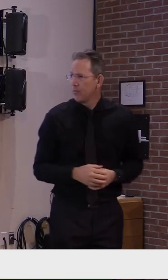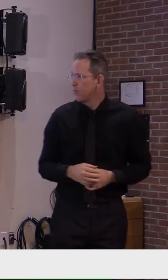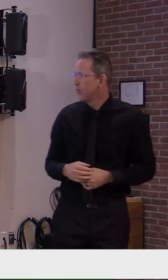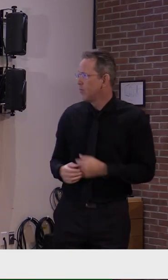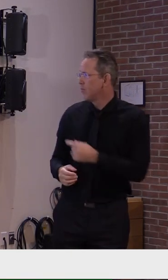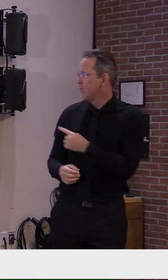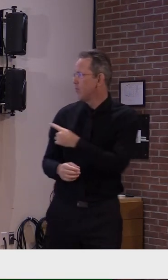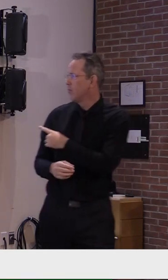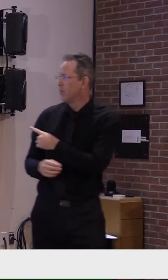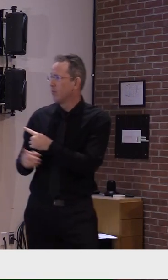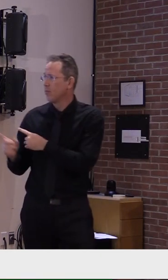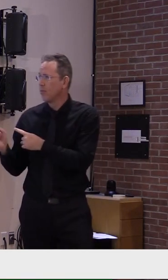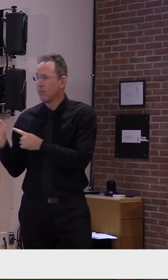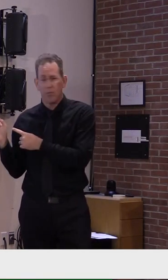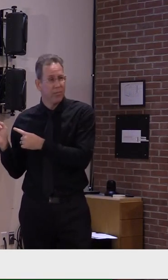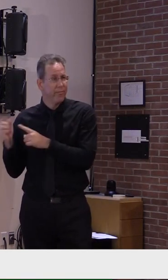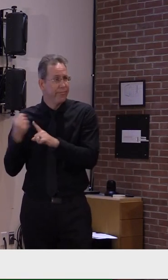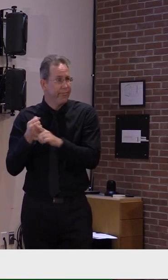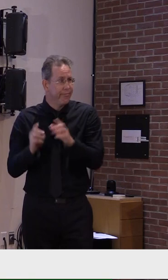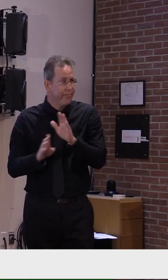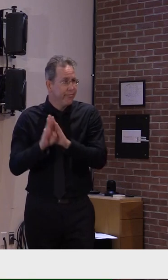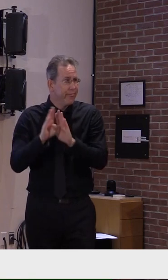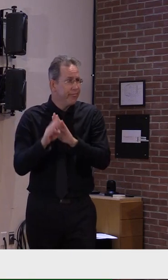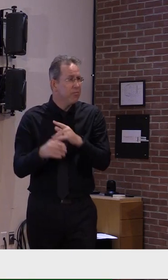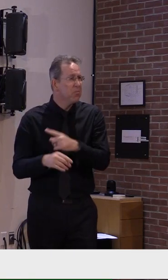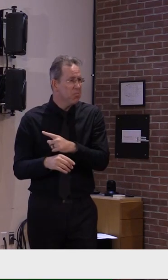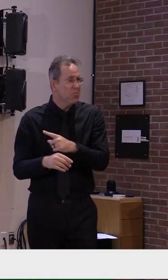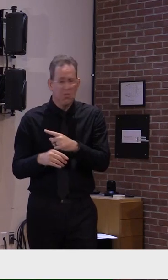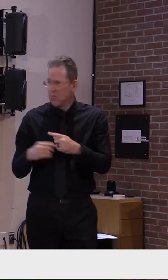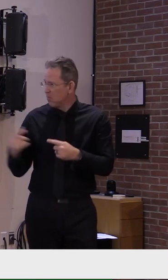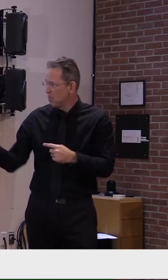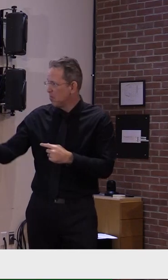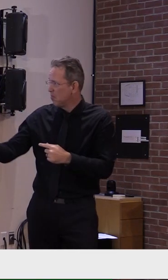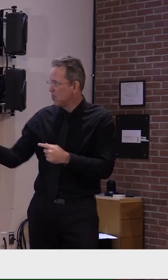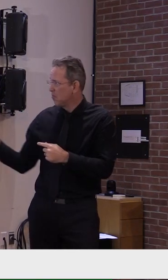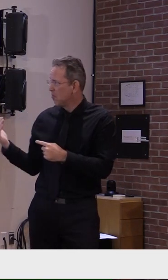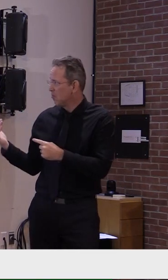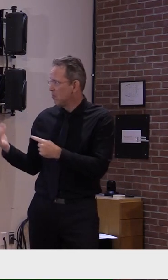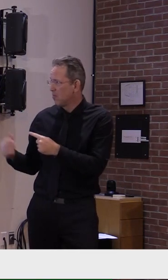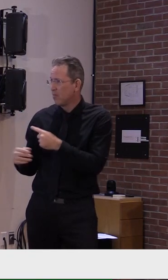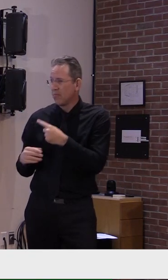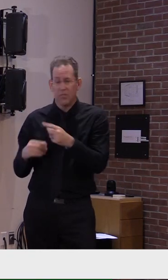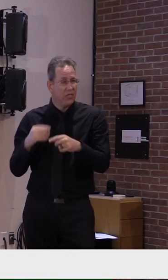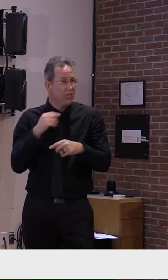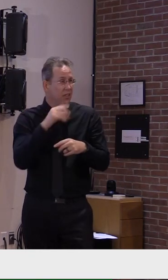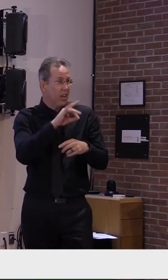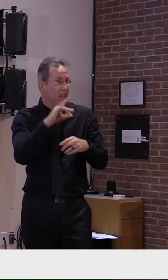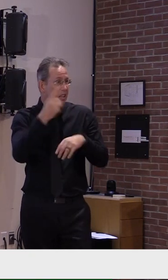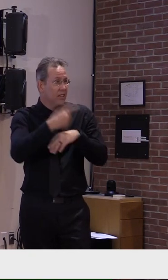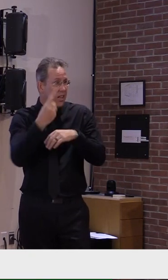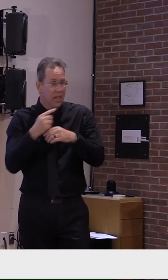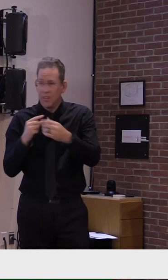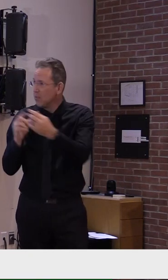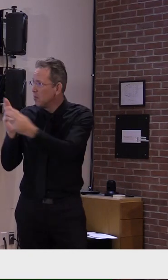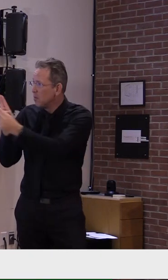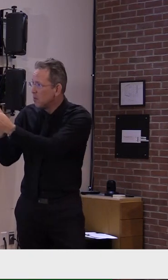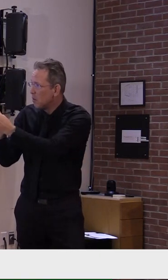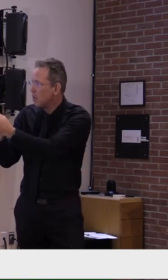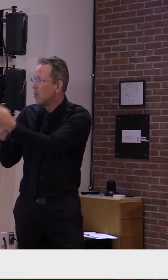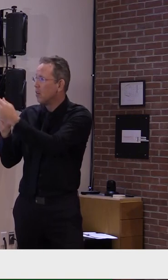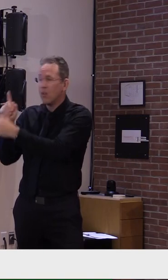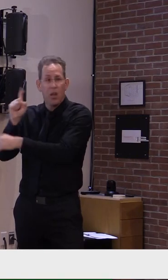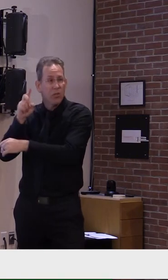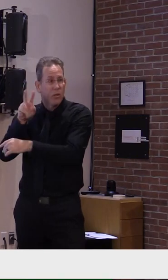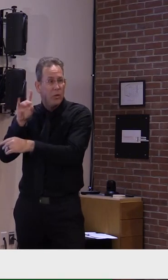It took about 142 days to report our next 1,000, and then a mere 23 days to report the most recent 1,000